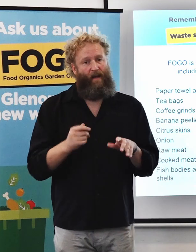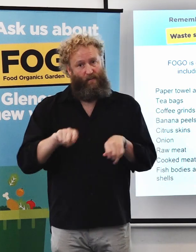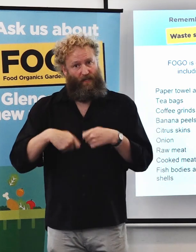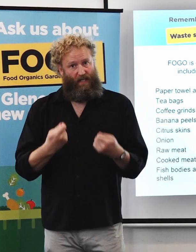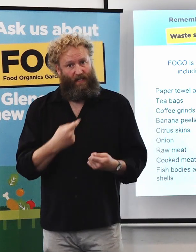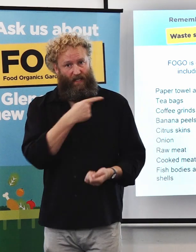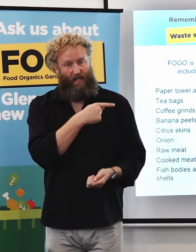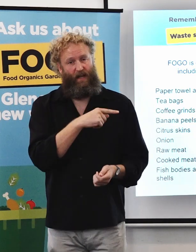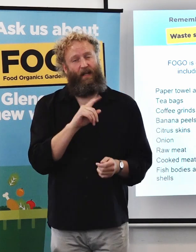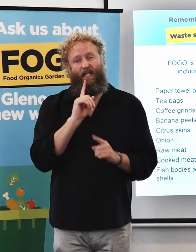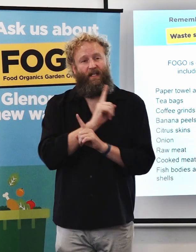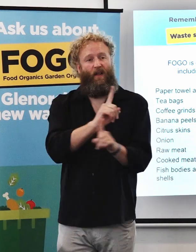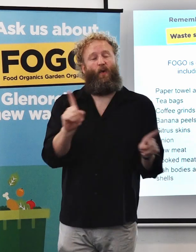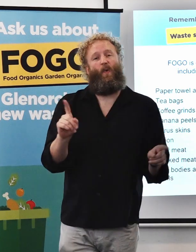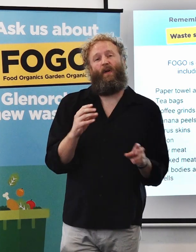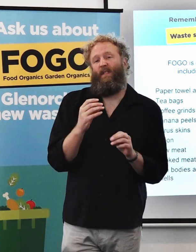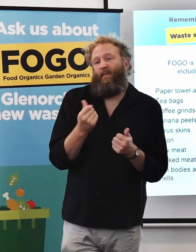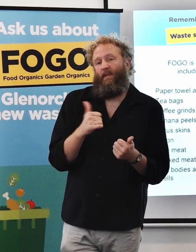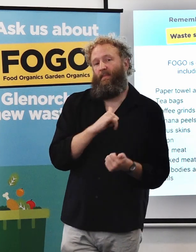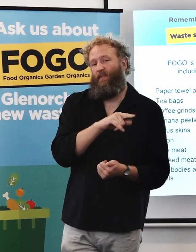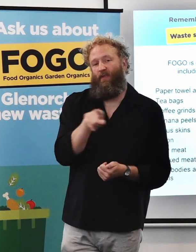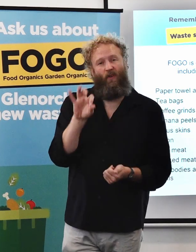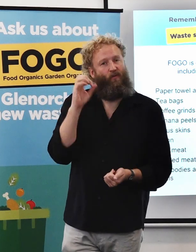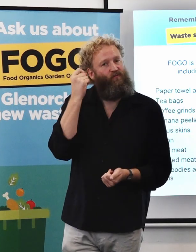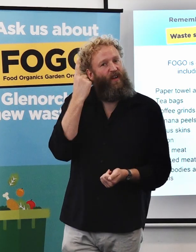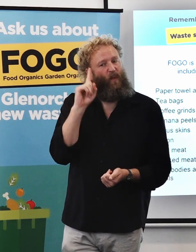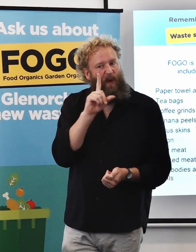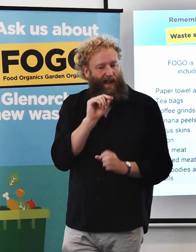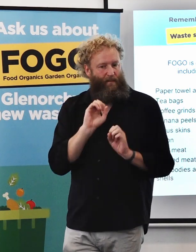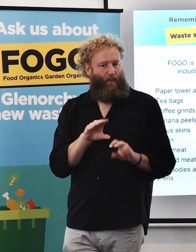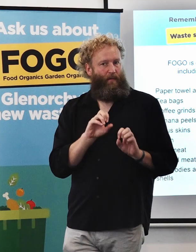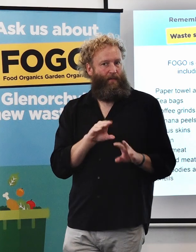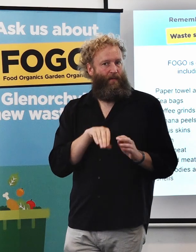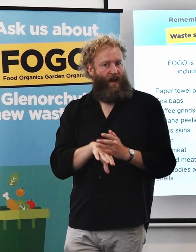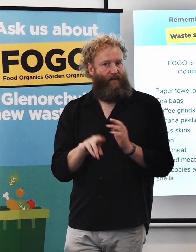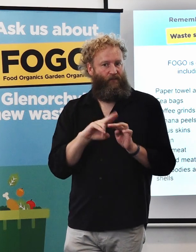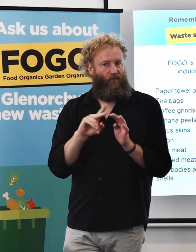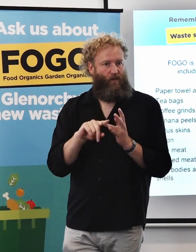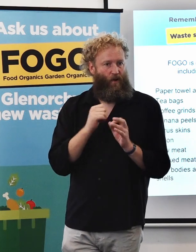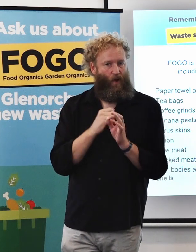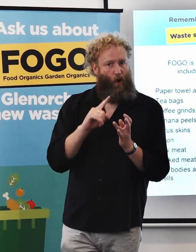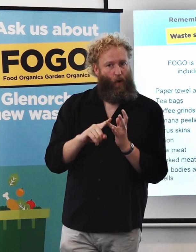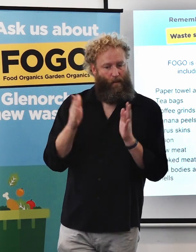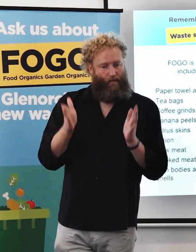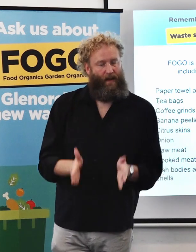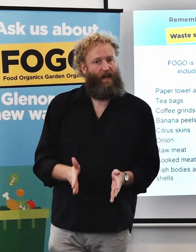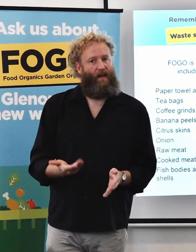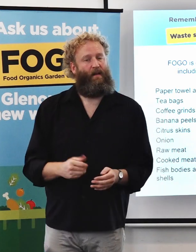some things that you may not have realised can go into your FOGO bin. For those of you that do compost